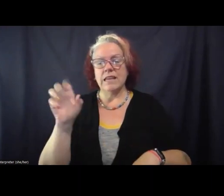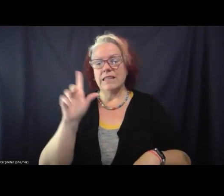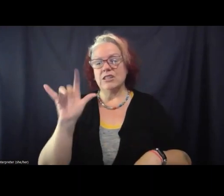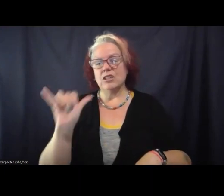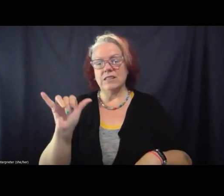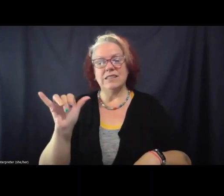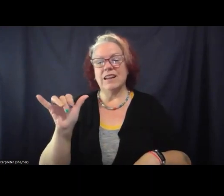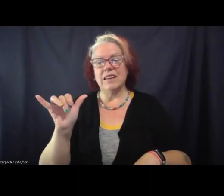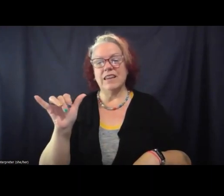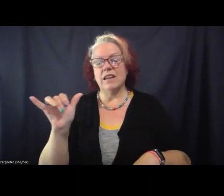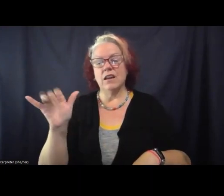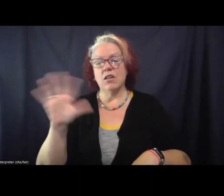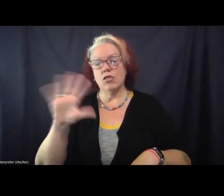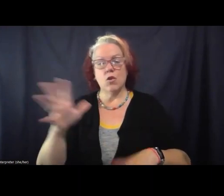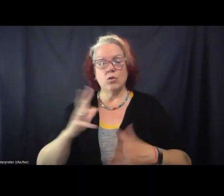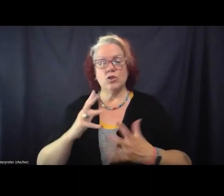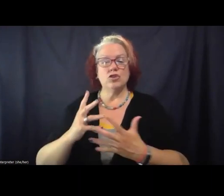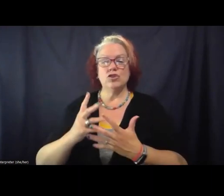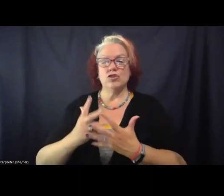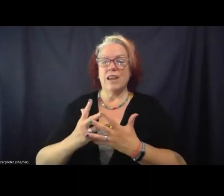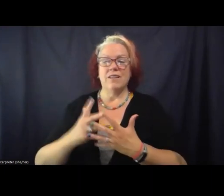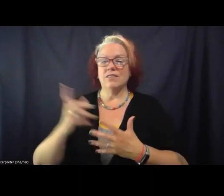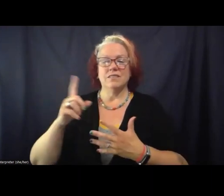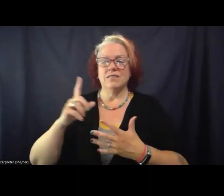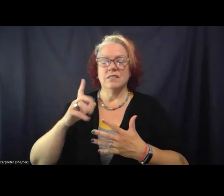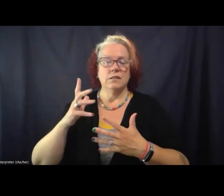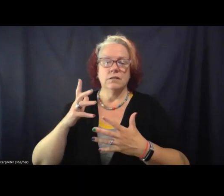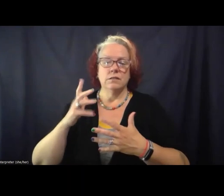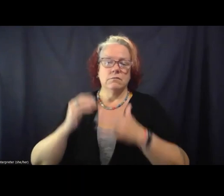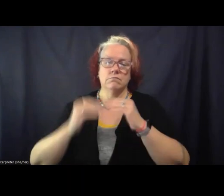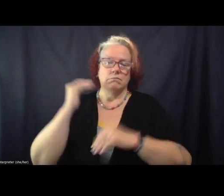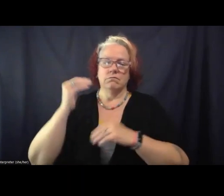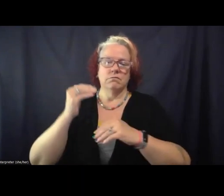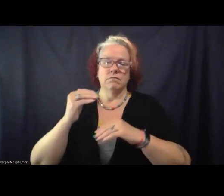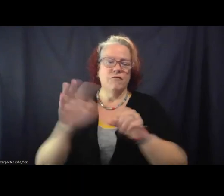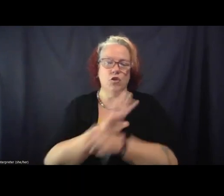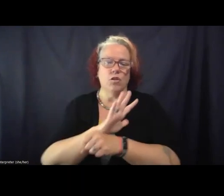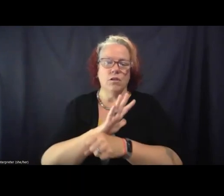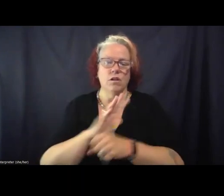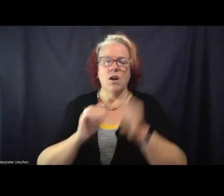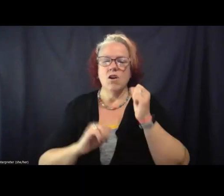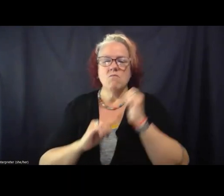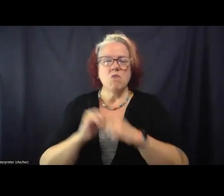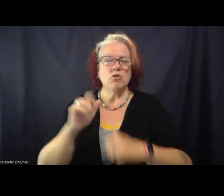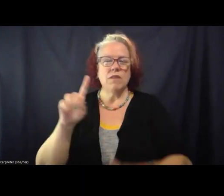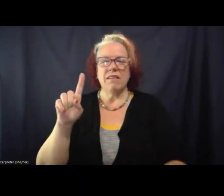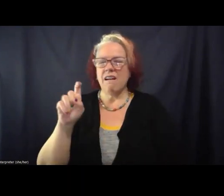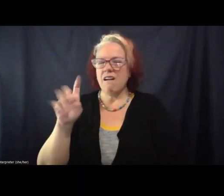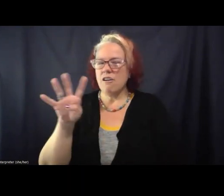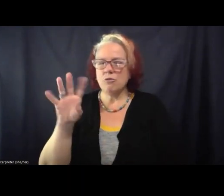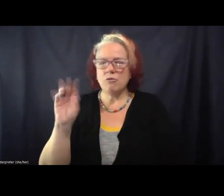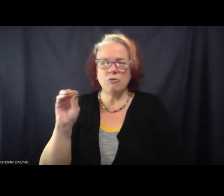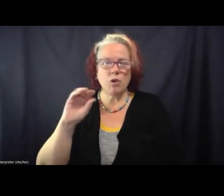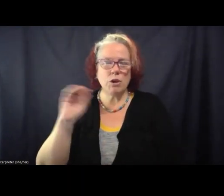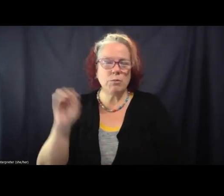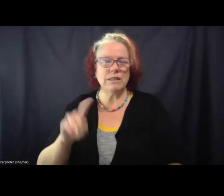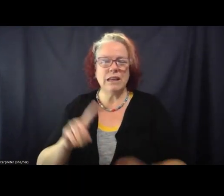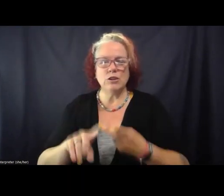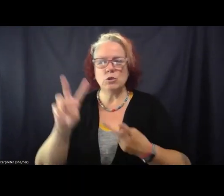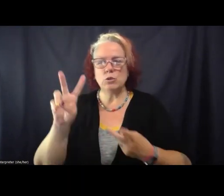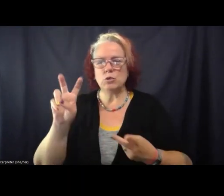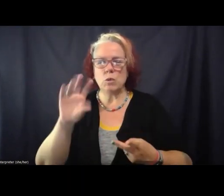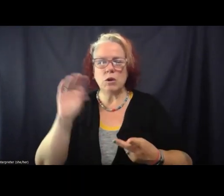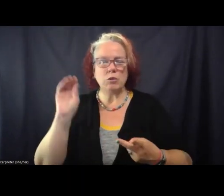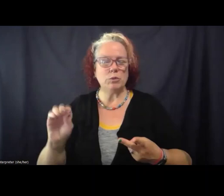of them are at or over capacity. Most of them, I think, are somewhere between 140% and 200 plus